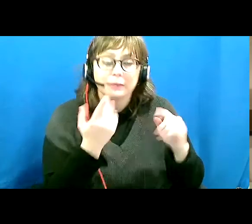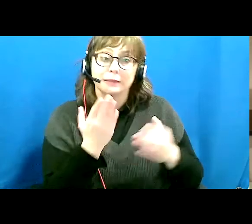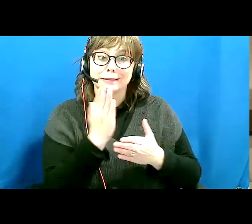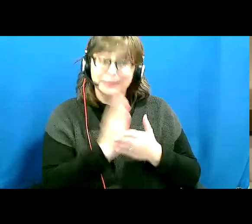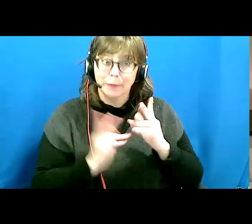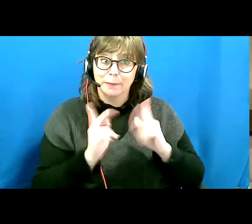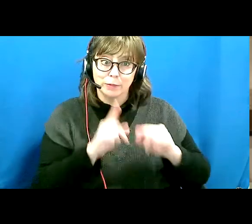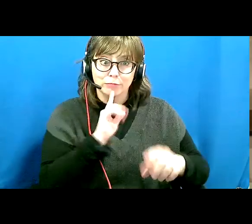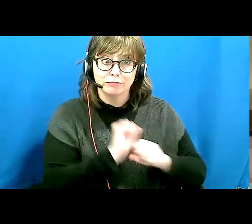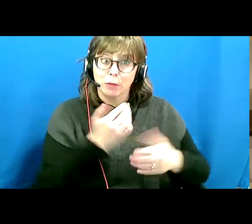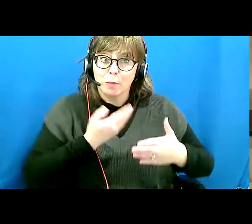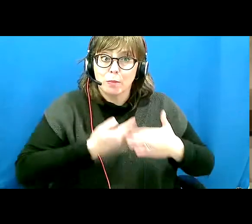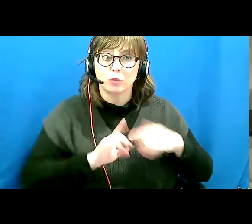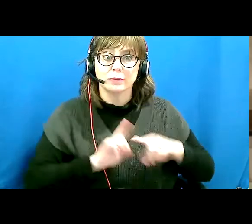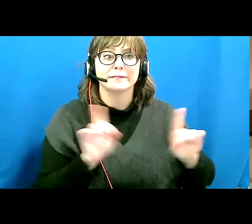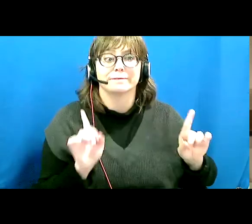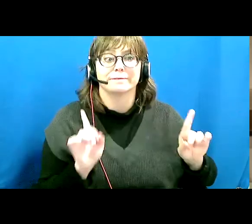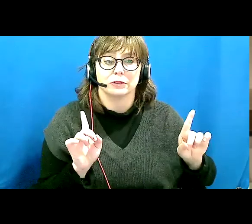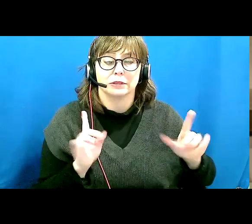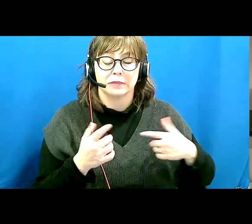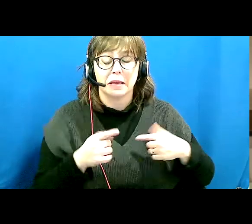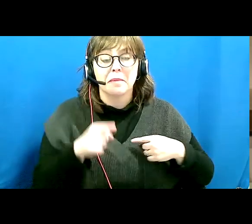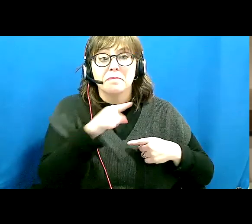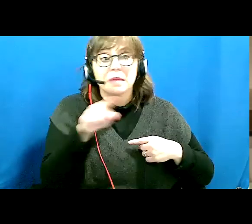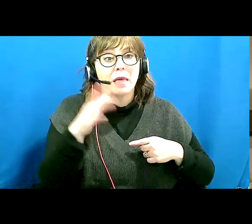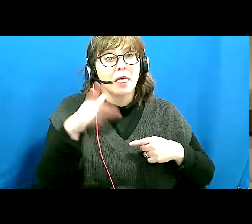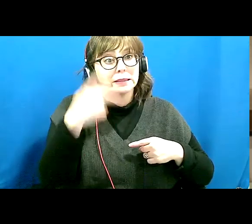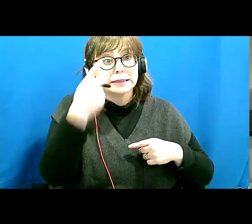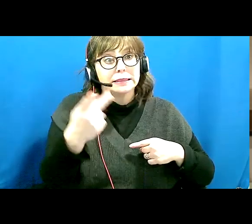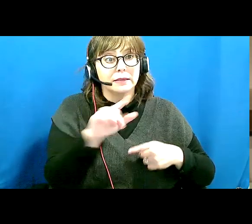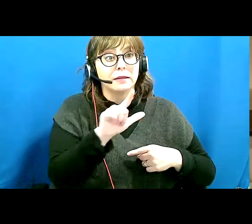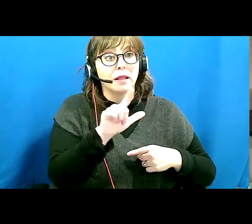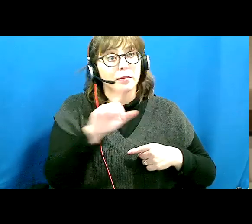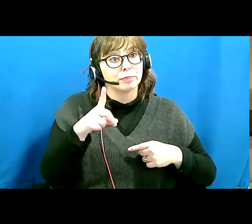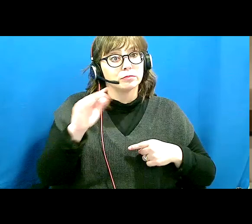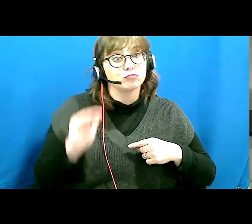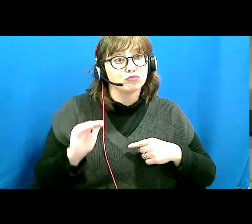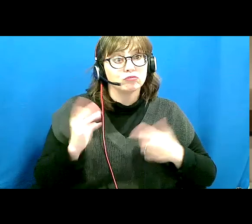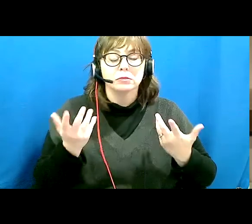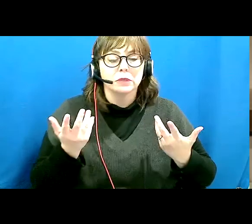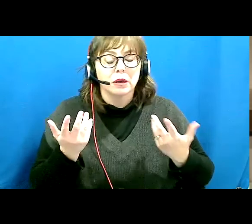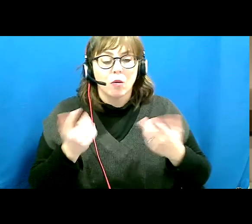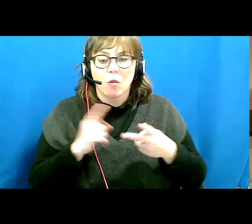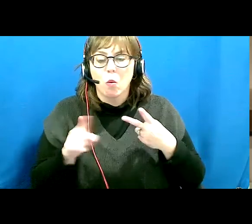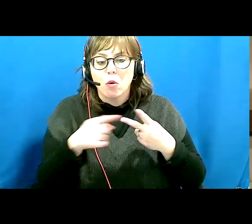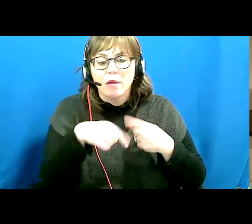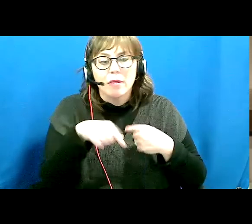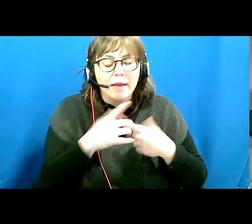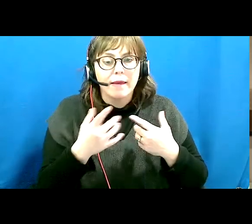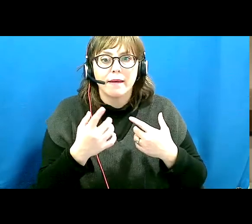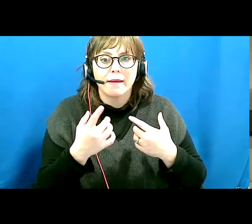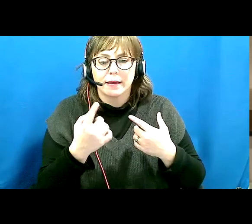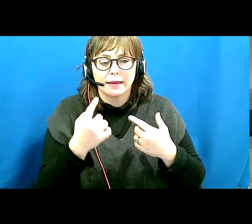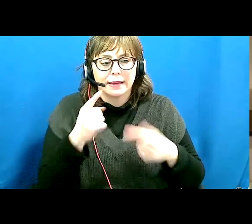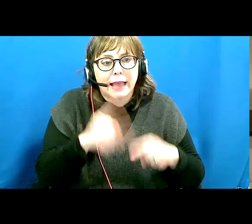different. Maybe they've had no exposure to someone like myself or simply have an inability to think before